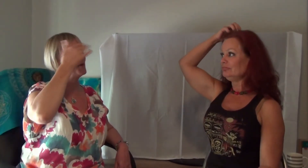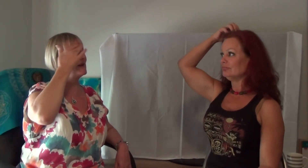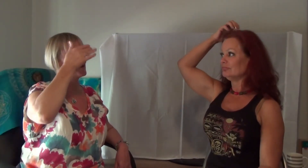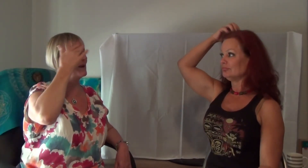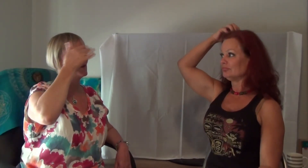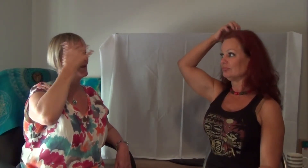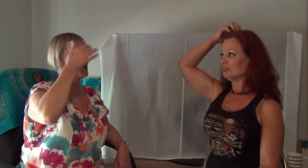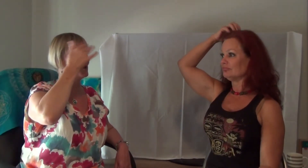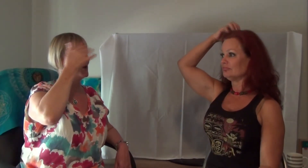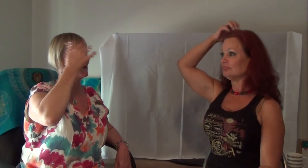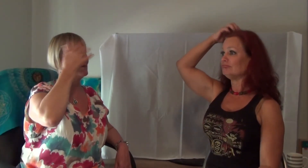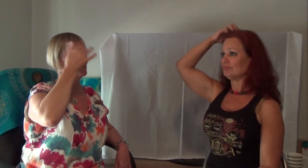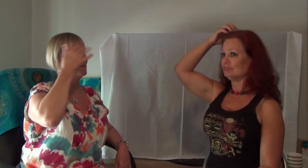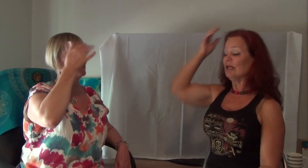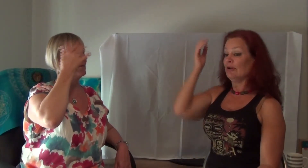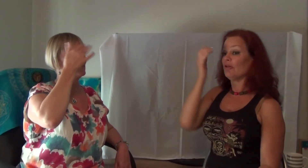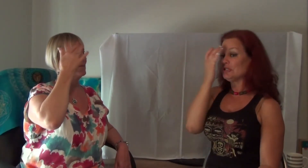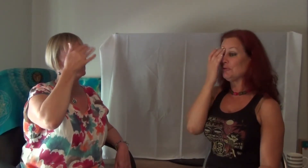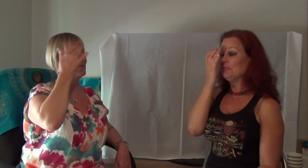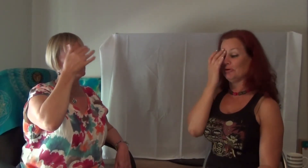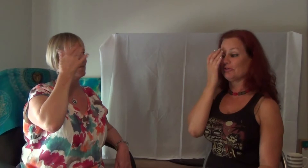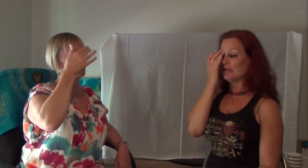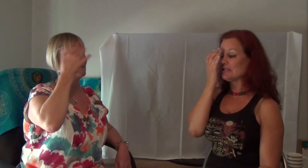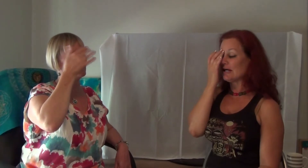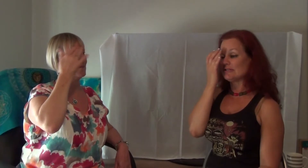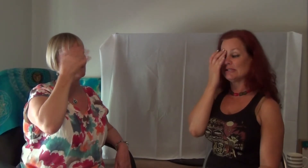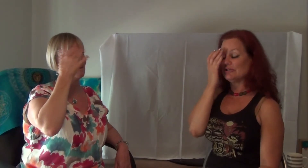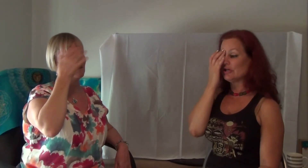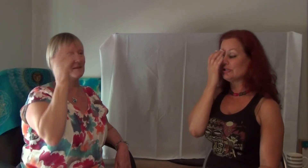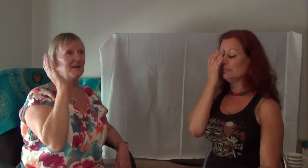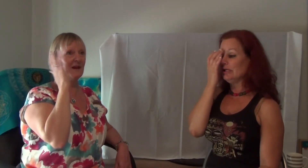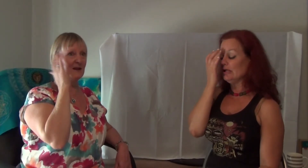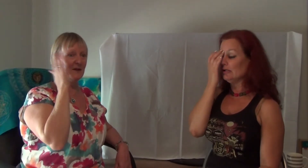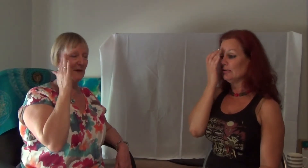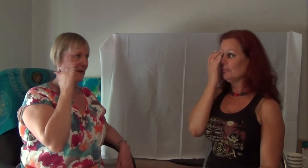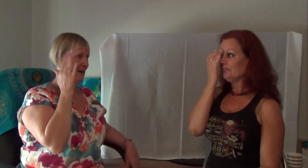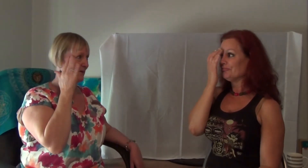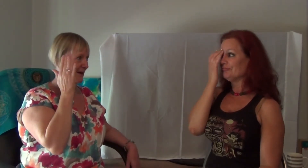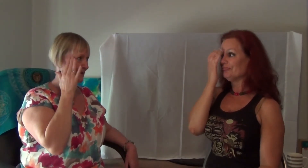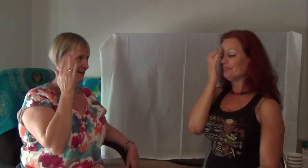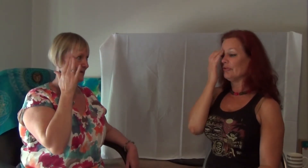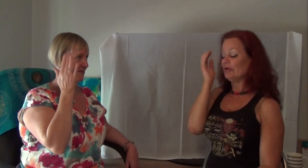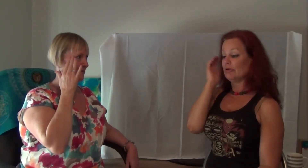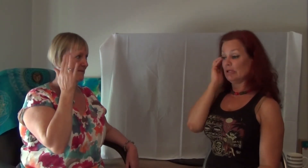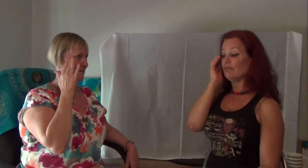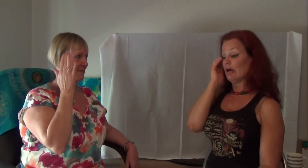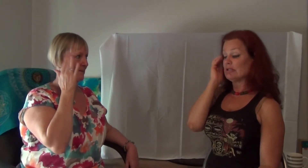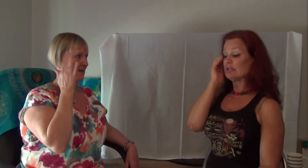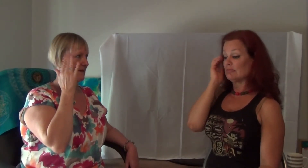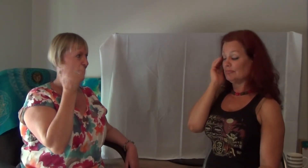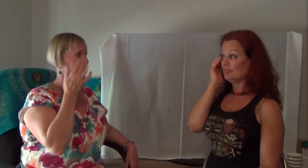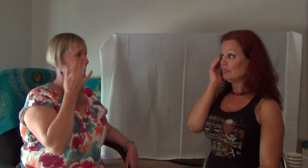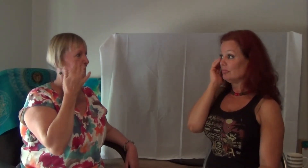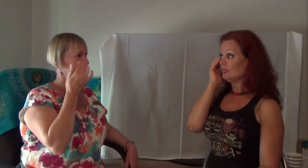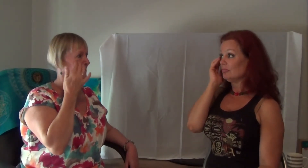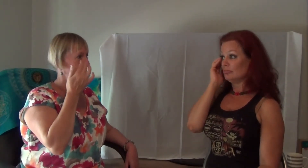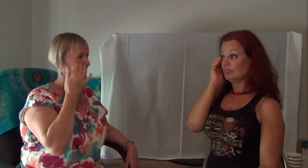criticizing and judging. And all these people criticizing and judging me. And giving me advice. And giving me advice. Telling me what to do.